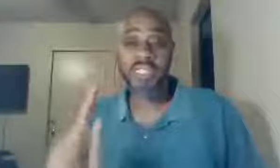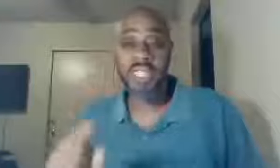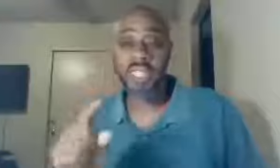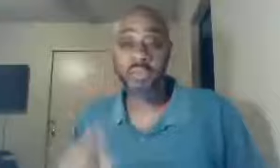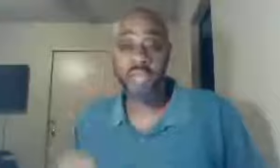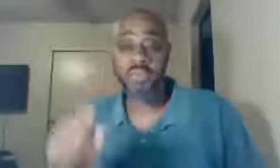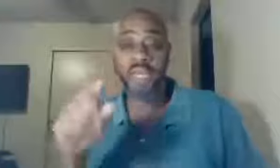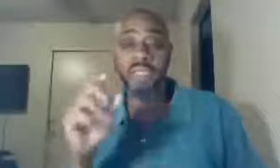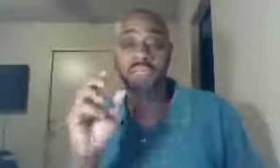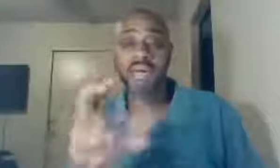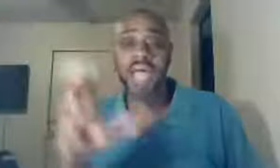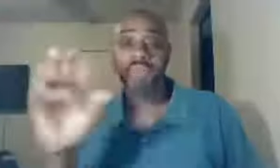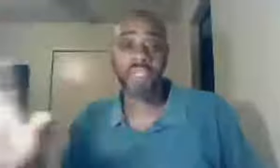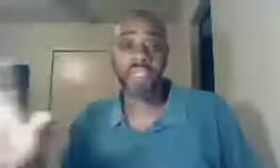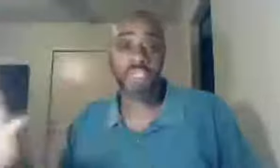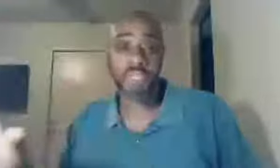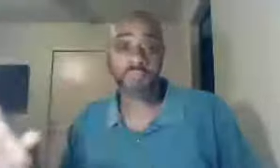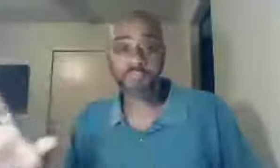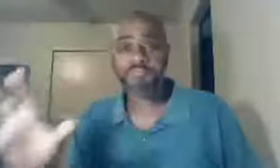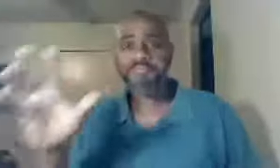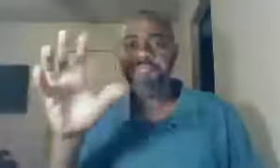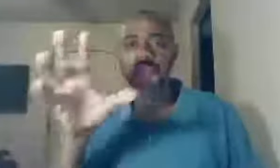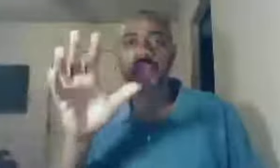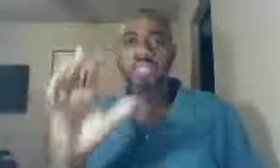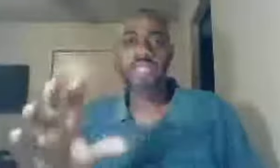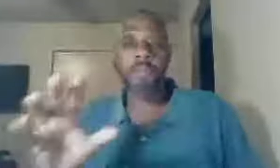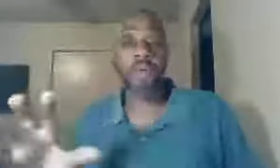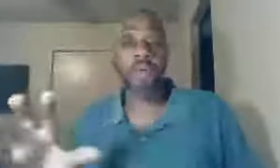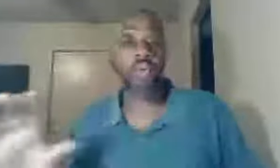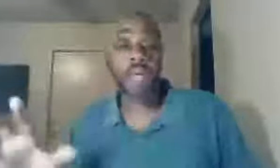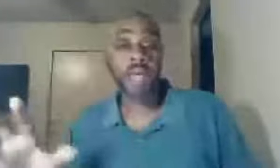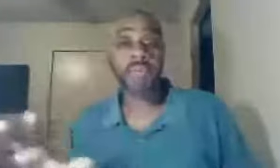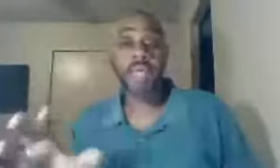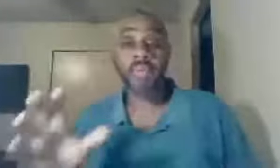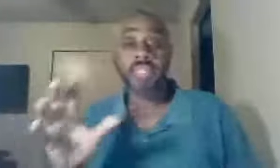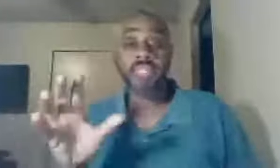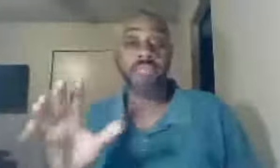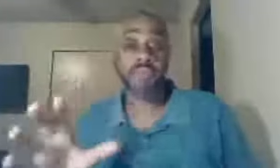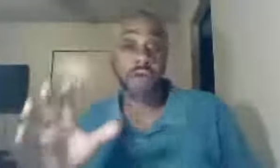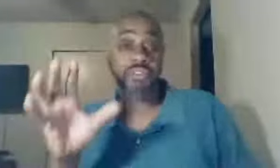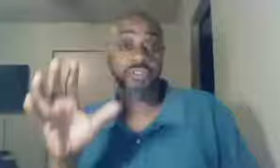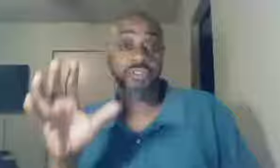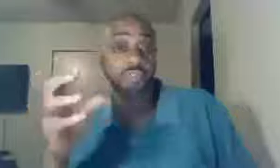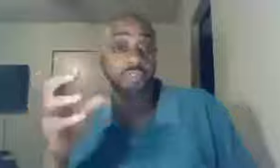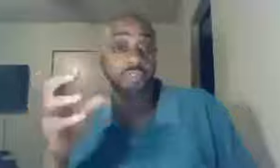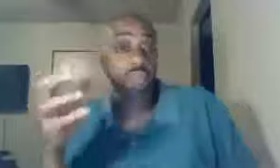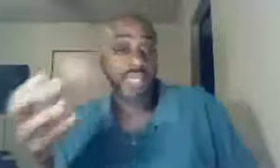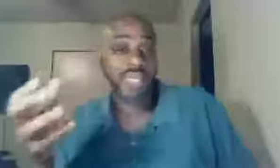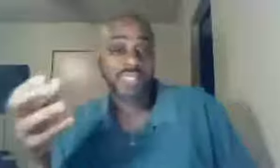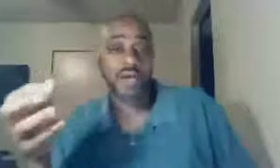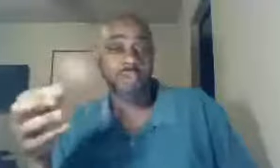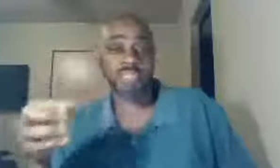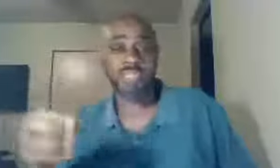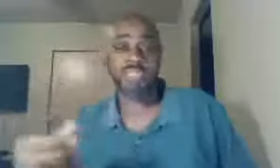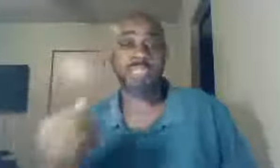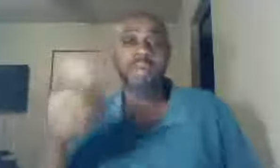dealing with divine relationship, number one, and we did the first lesson, the pre-lesson, almost in a sense, about